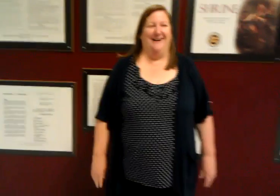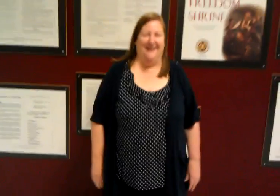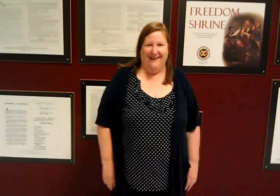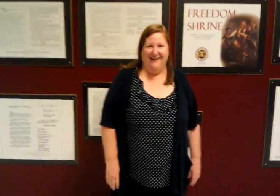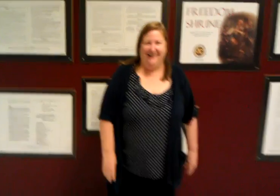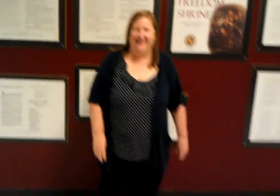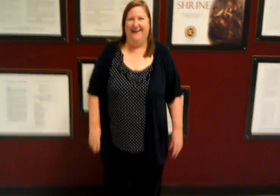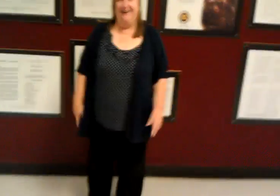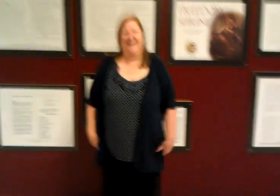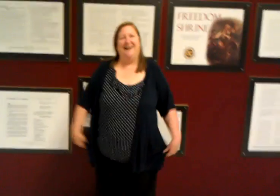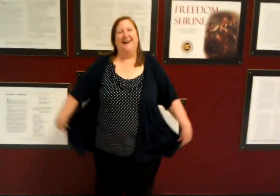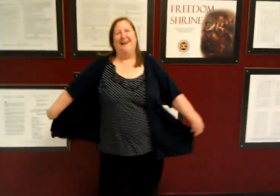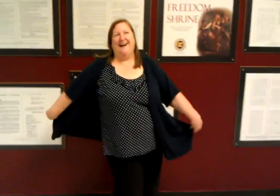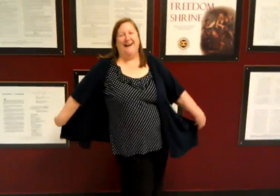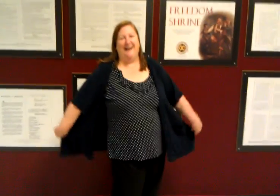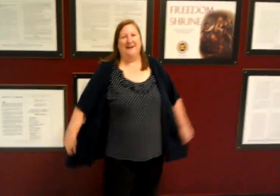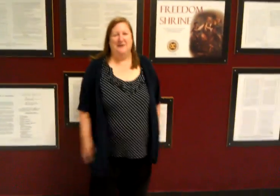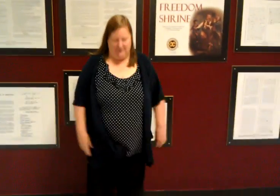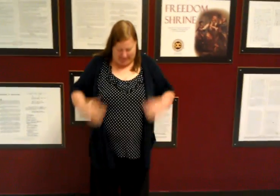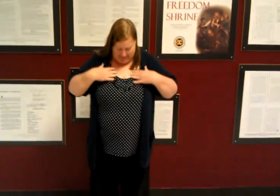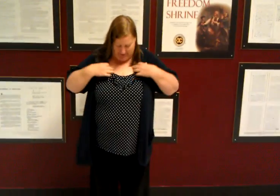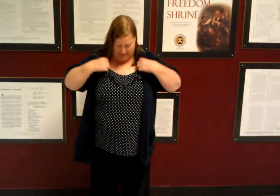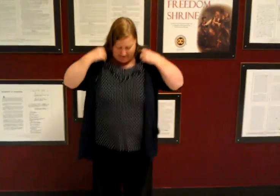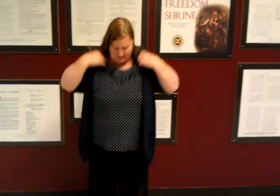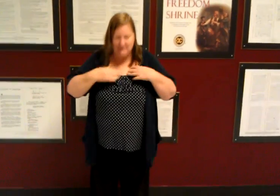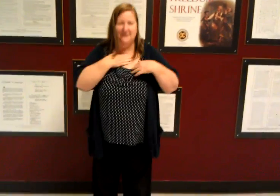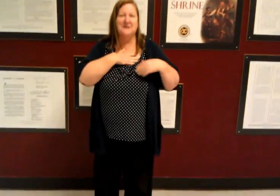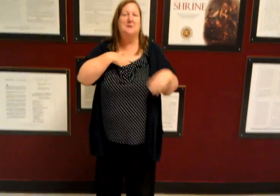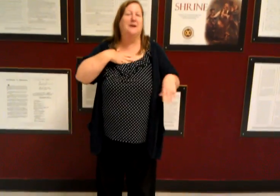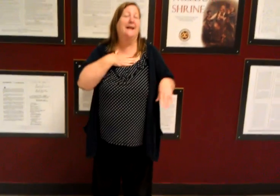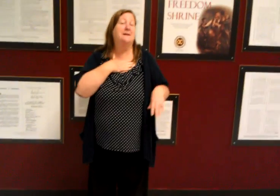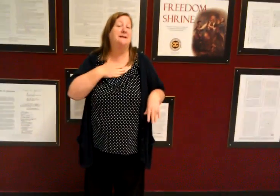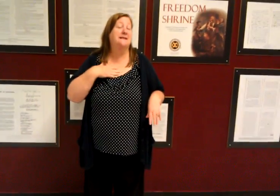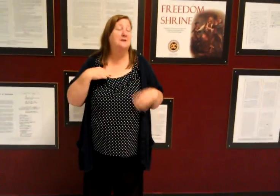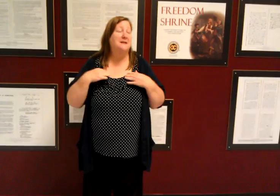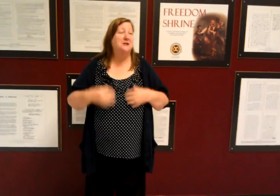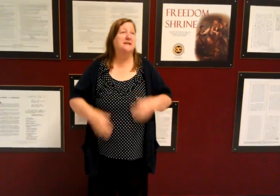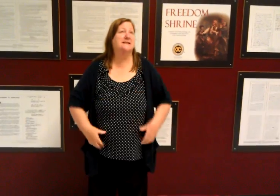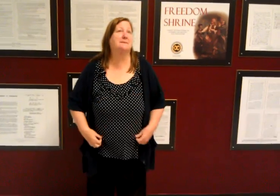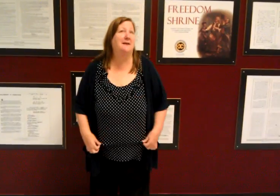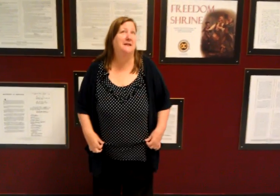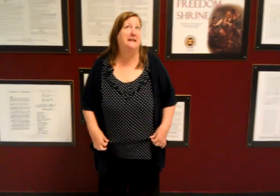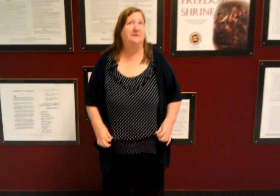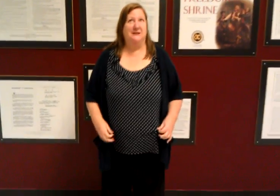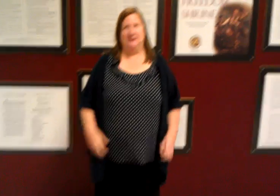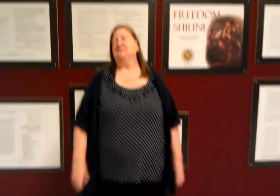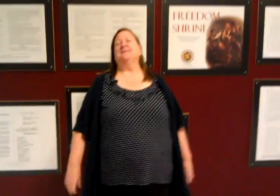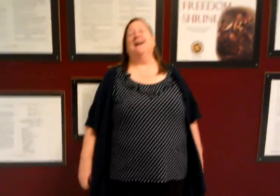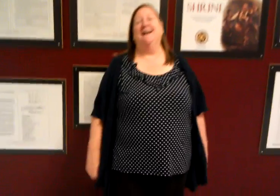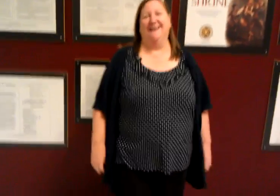she's losing great barbecuing her food can you imagine that oh my gosh